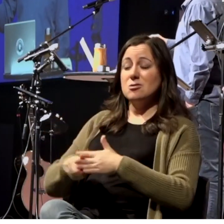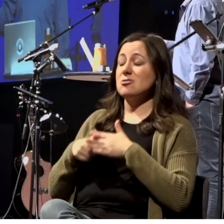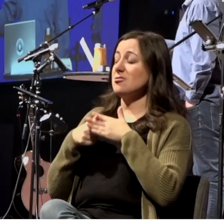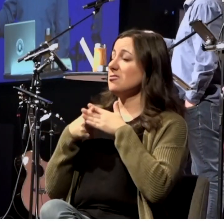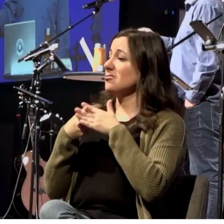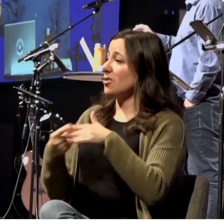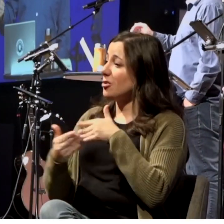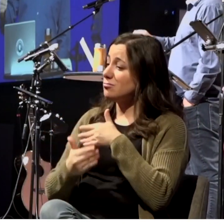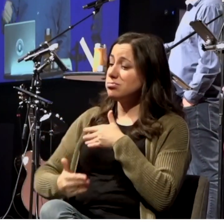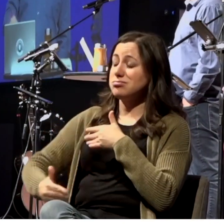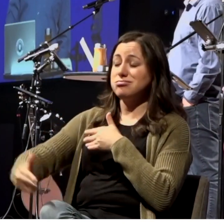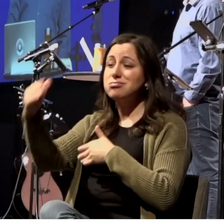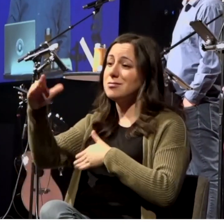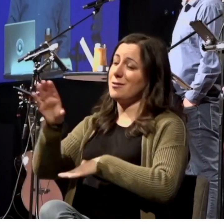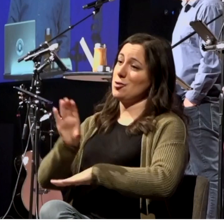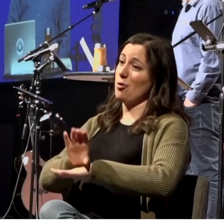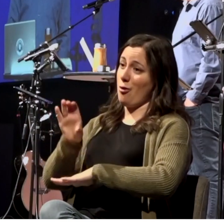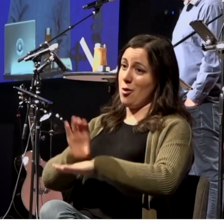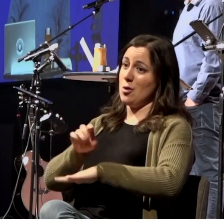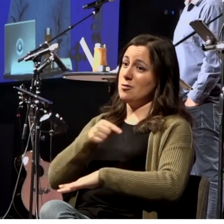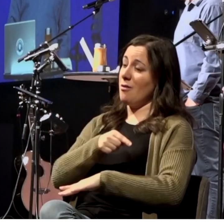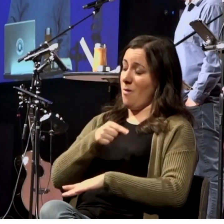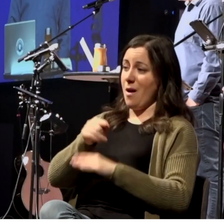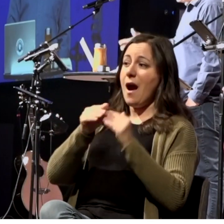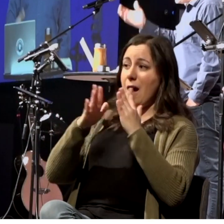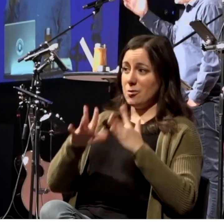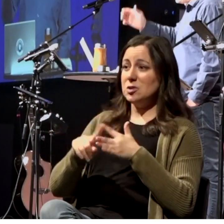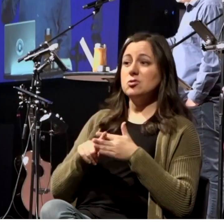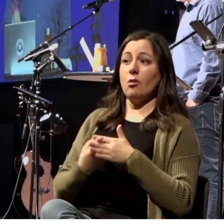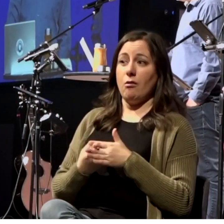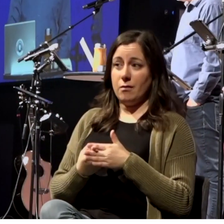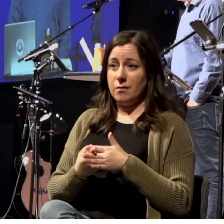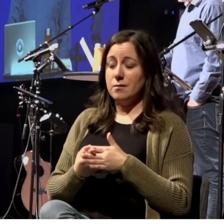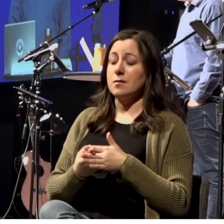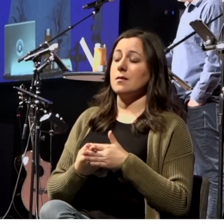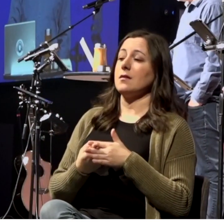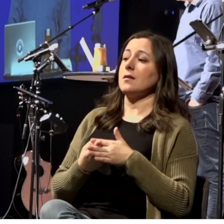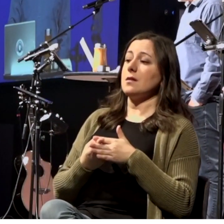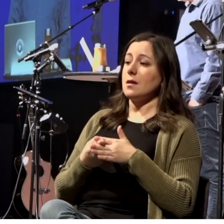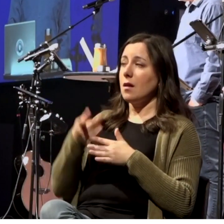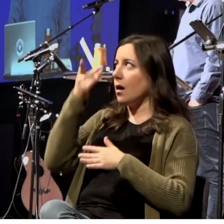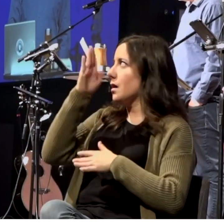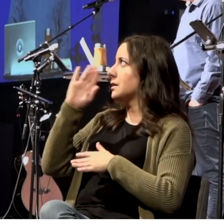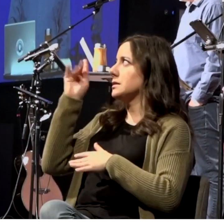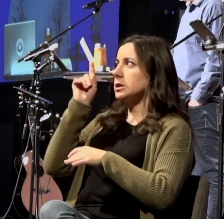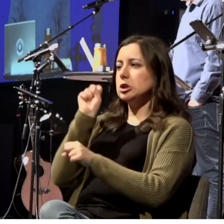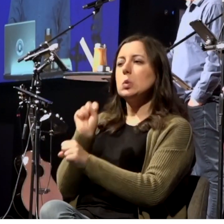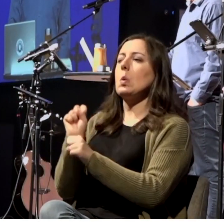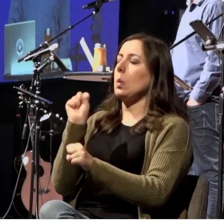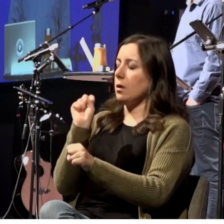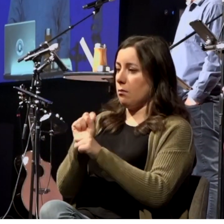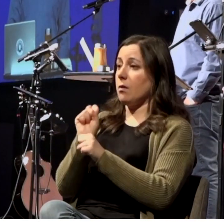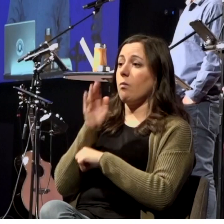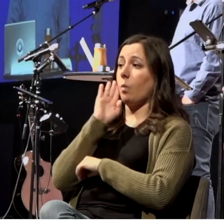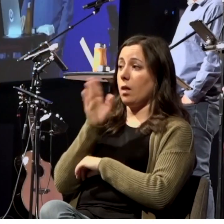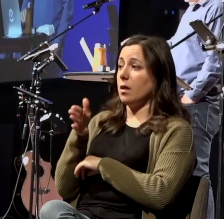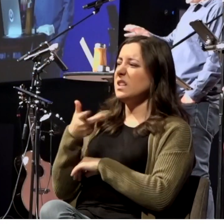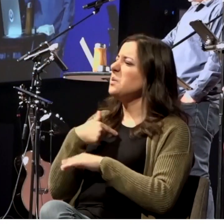Philippi God's going to do an incredible work and you know I wanted to kind of point out this scenario because it's a great